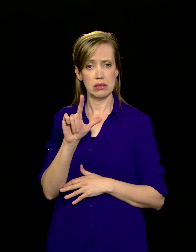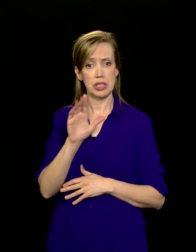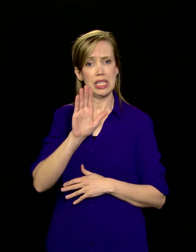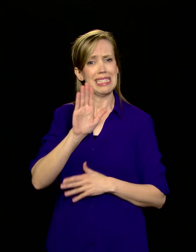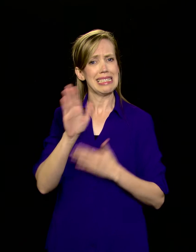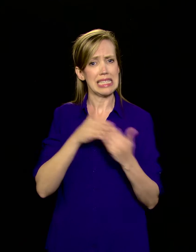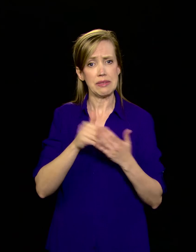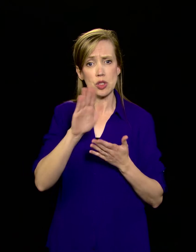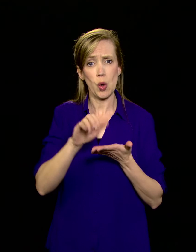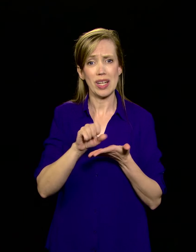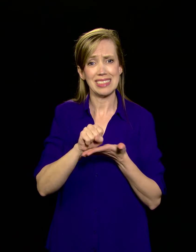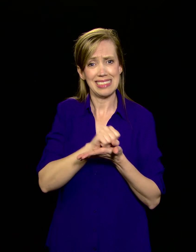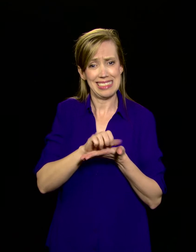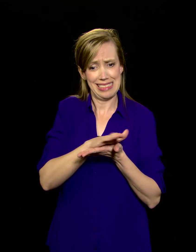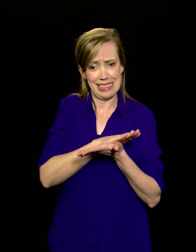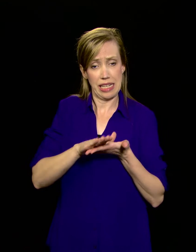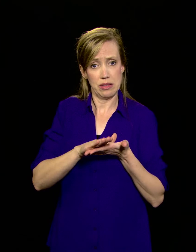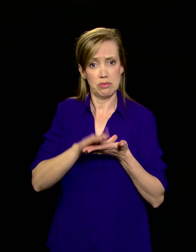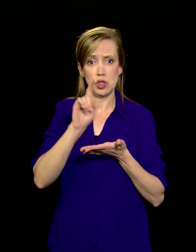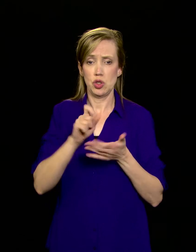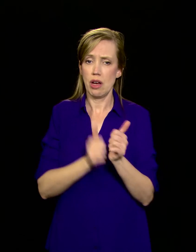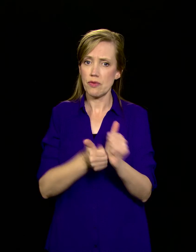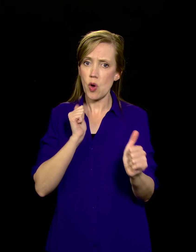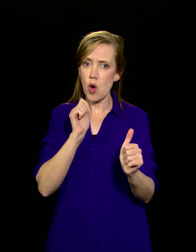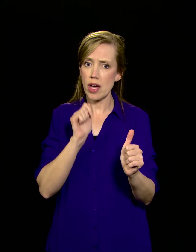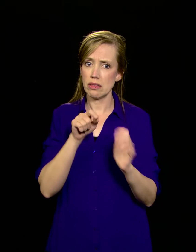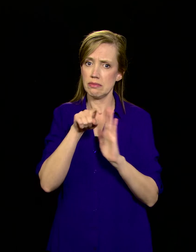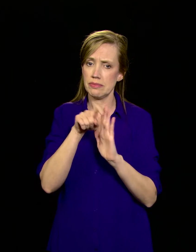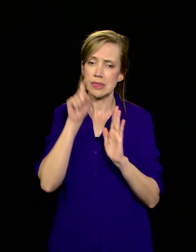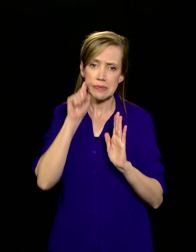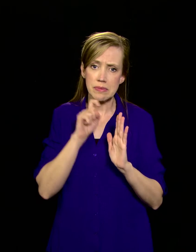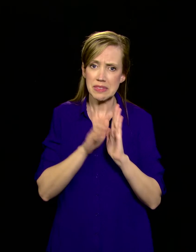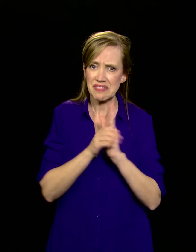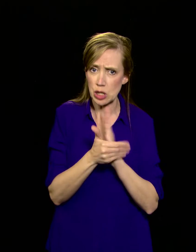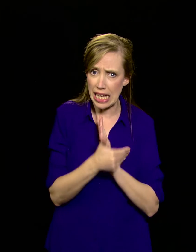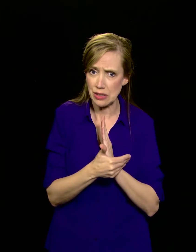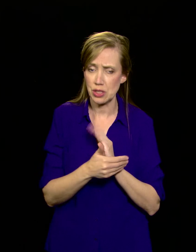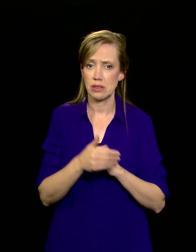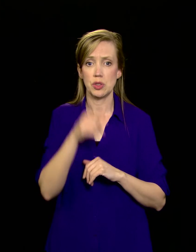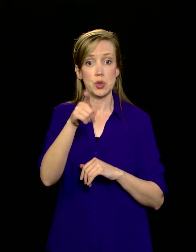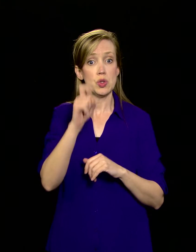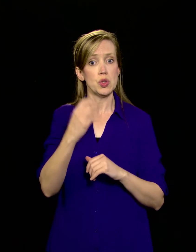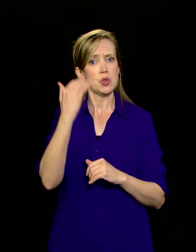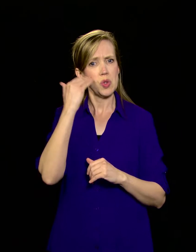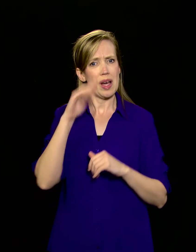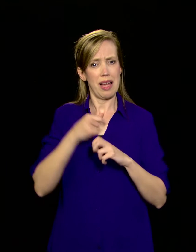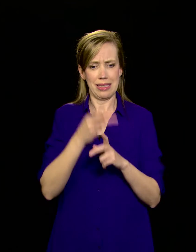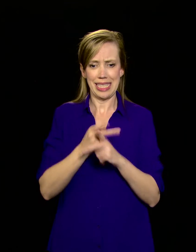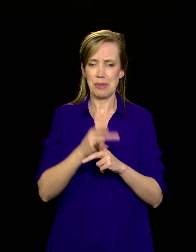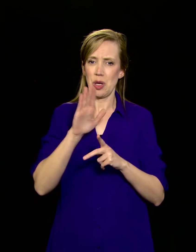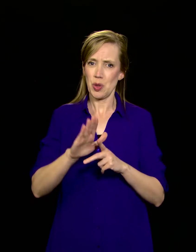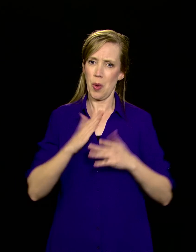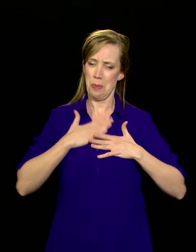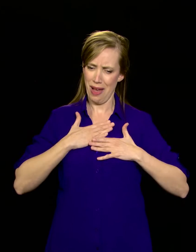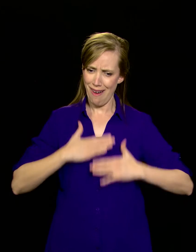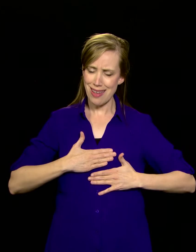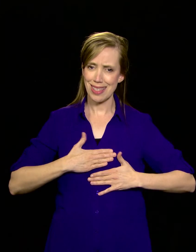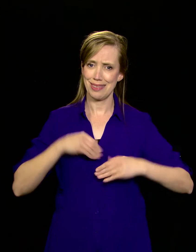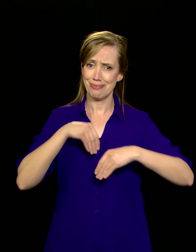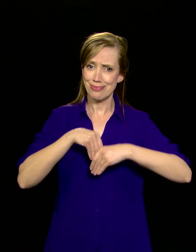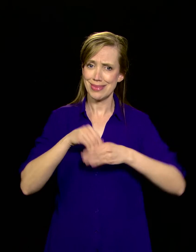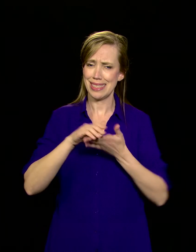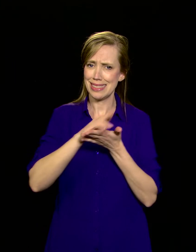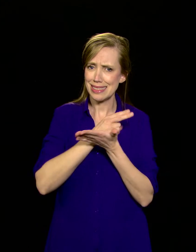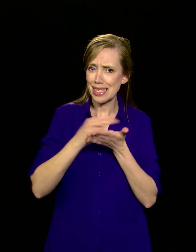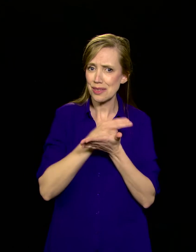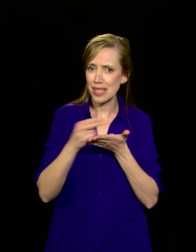even your sanctification, that you should abstain from fornication, that every one of you should know how to possess his vessel in sanctification